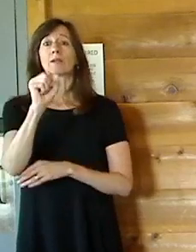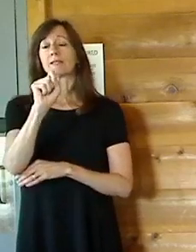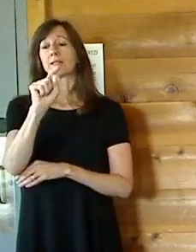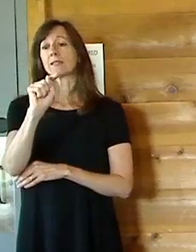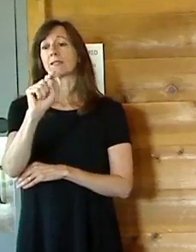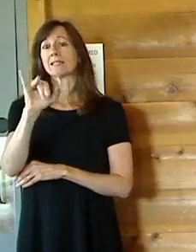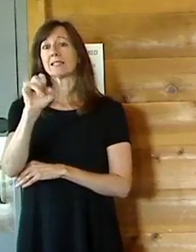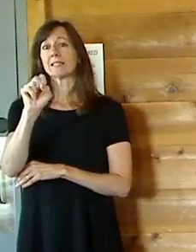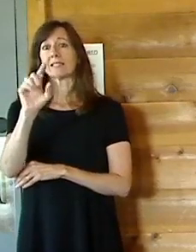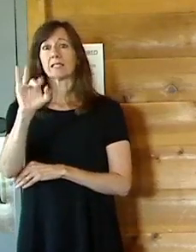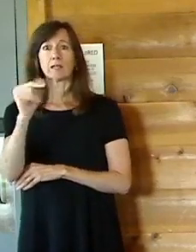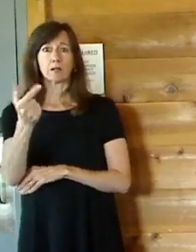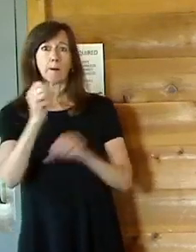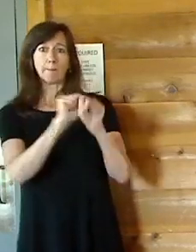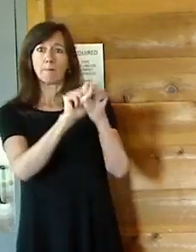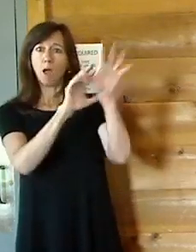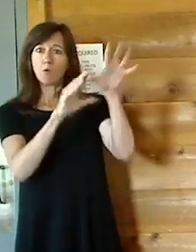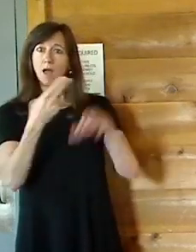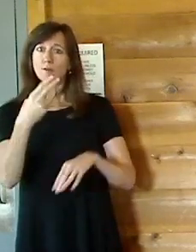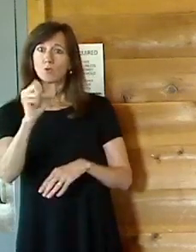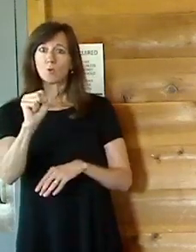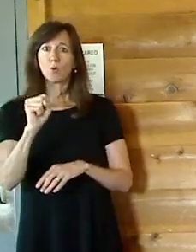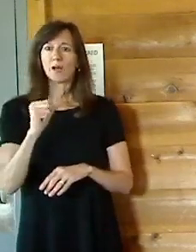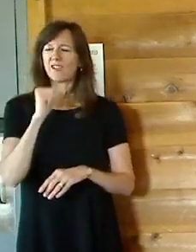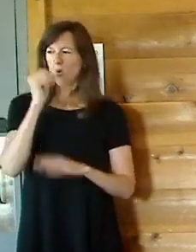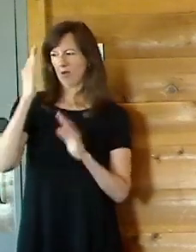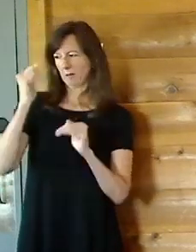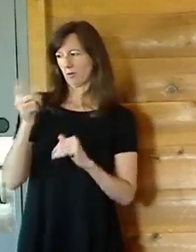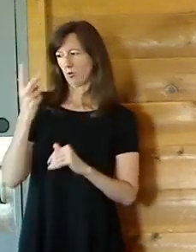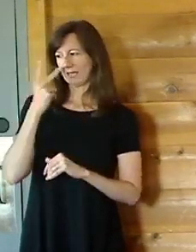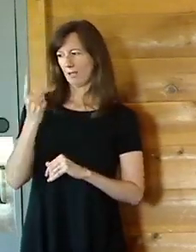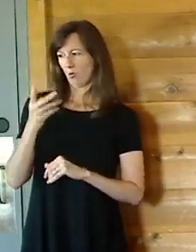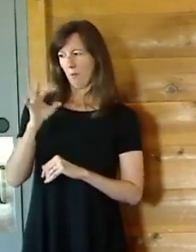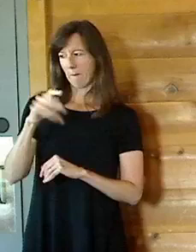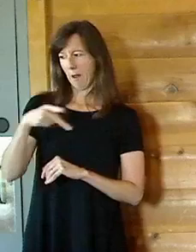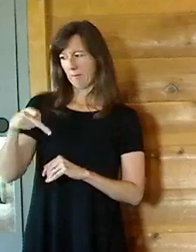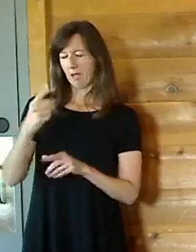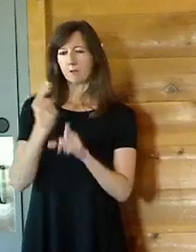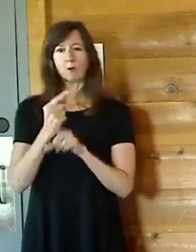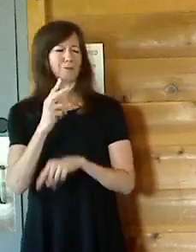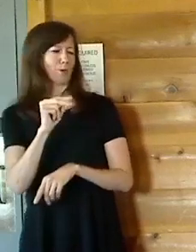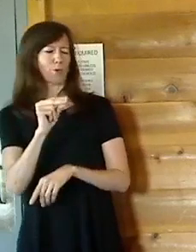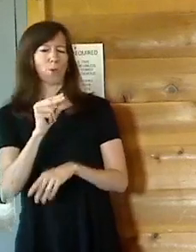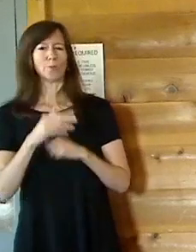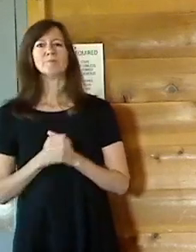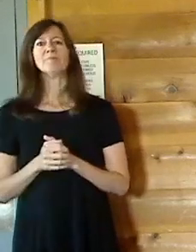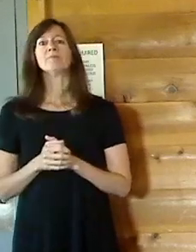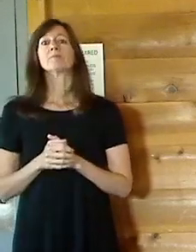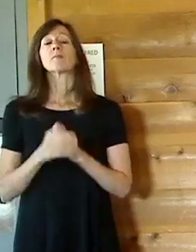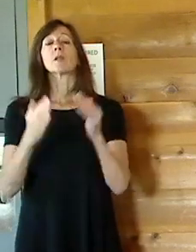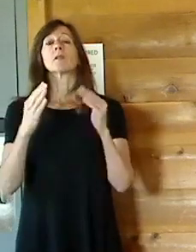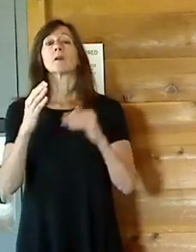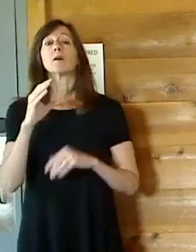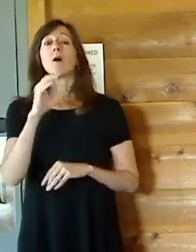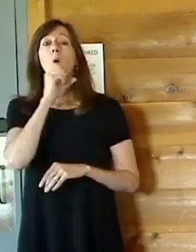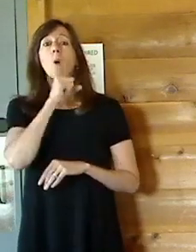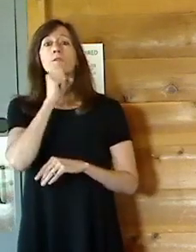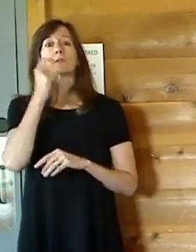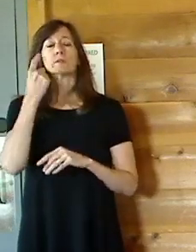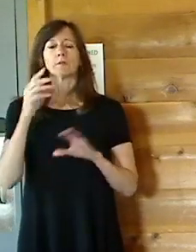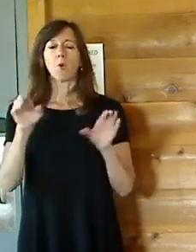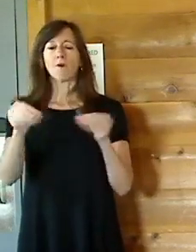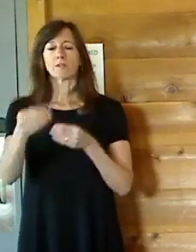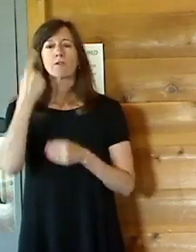But we'll be back with you sometime soon. We have Office for the Aging has opened nearly all